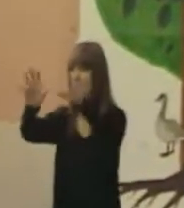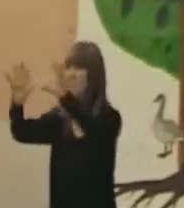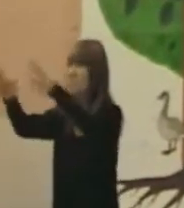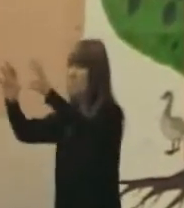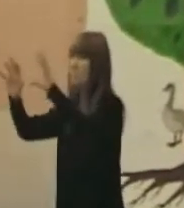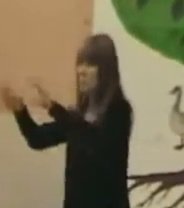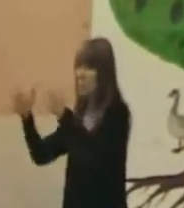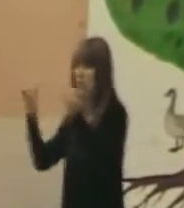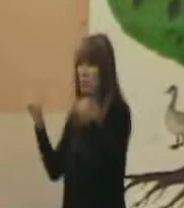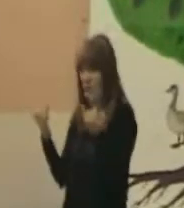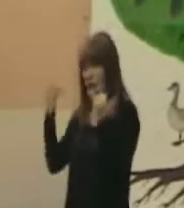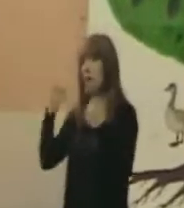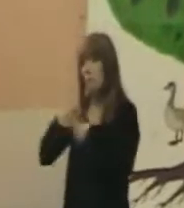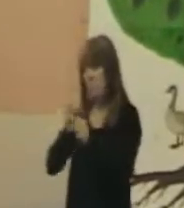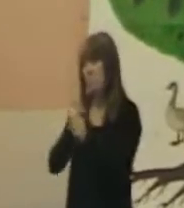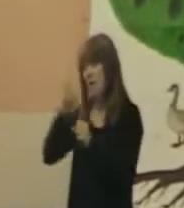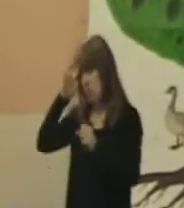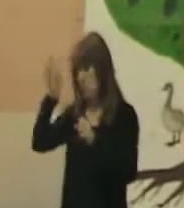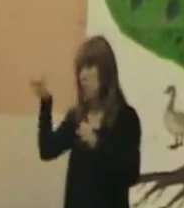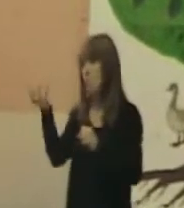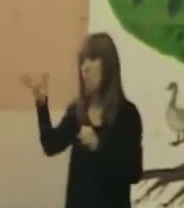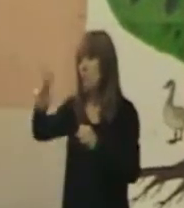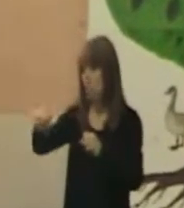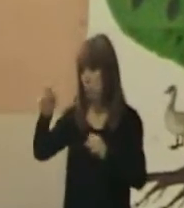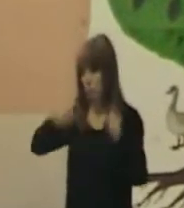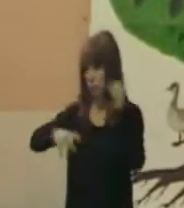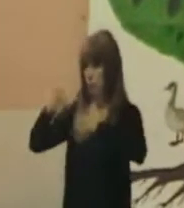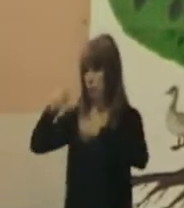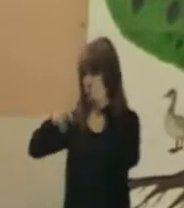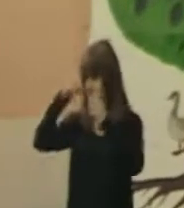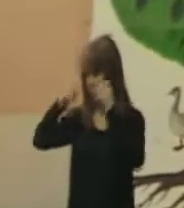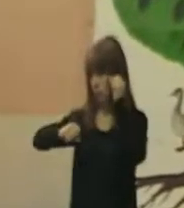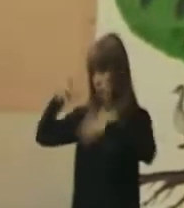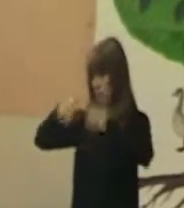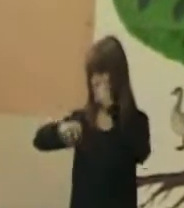tree, the Transformation Center, and its movement forward today.